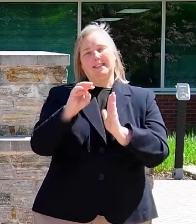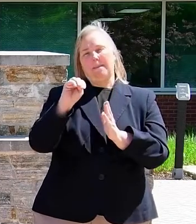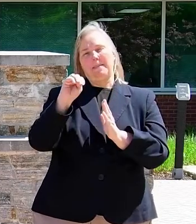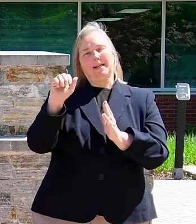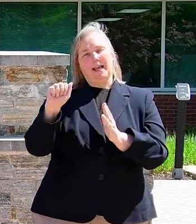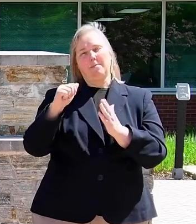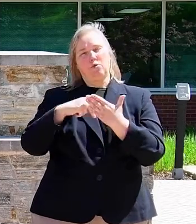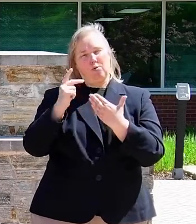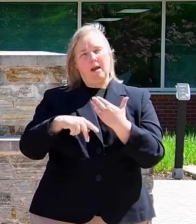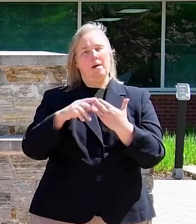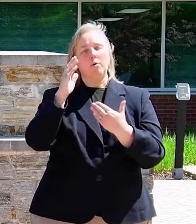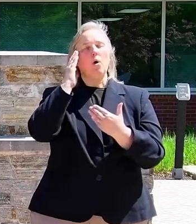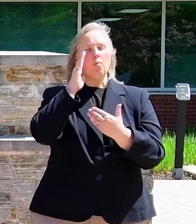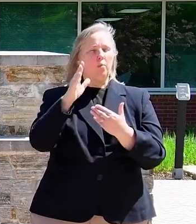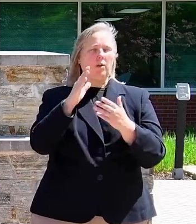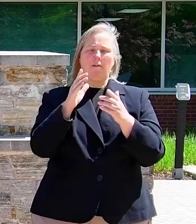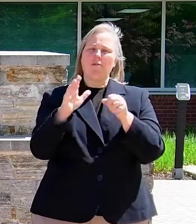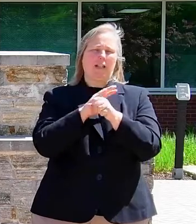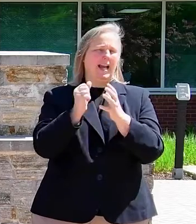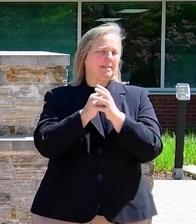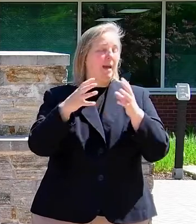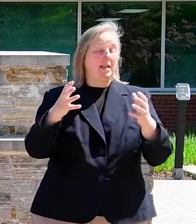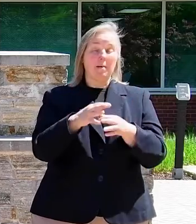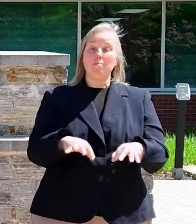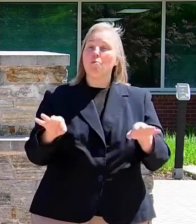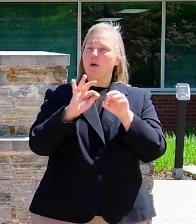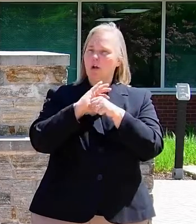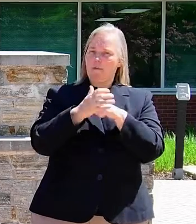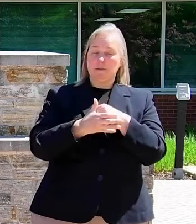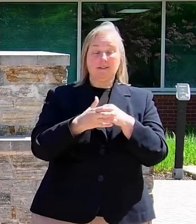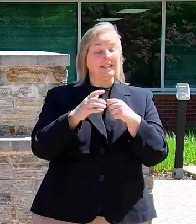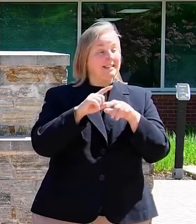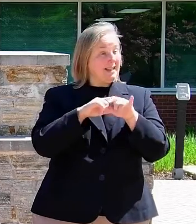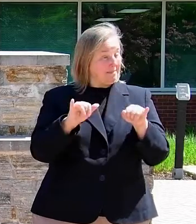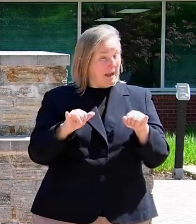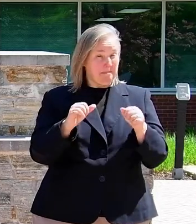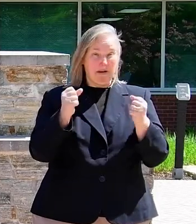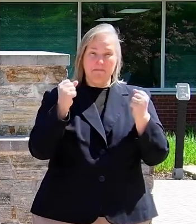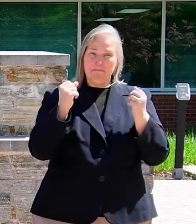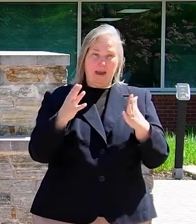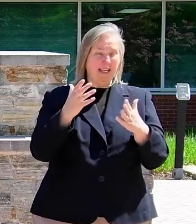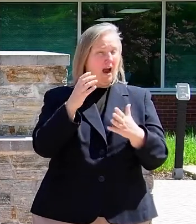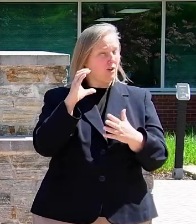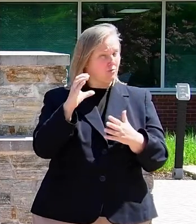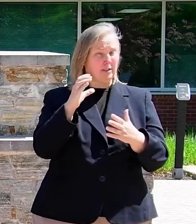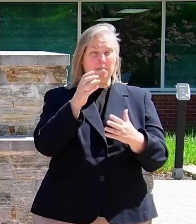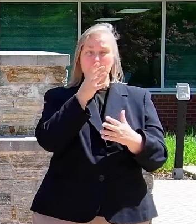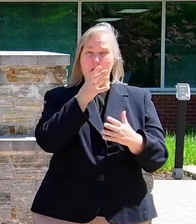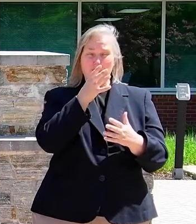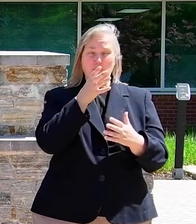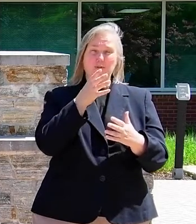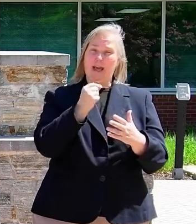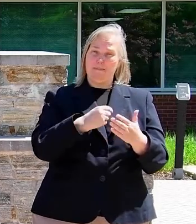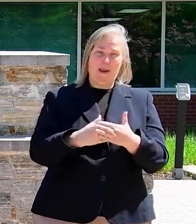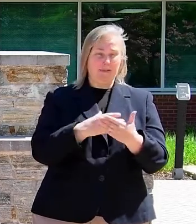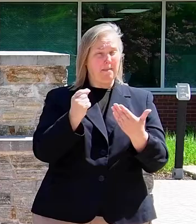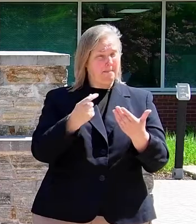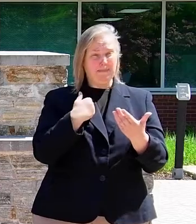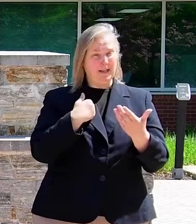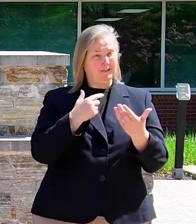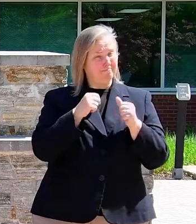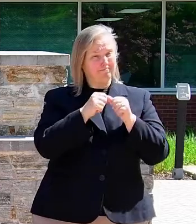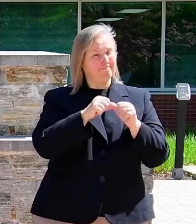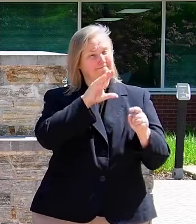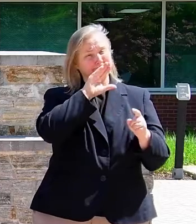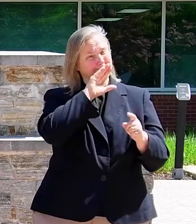expand this important coverage, all the while hundreds of mothers and babies may go without access to prenatal and postnatal care. And